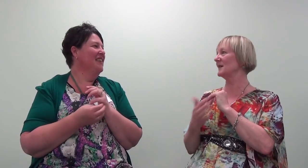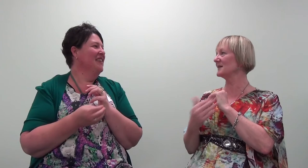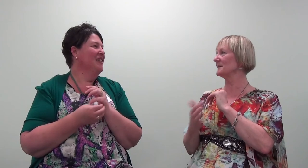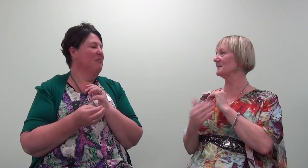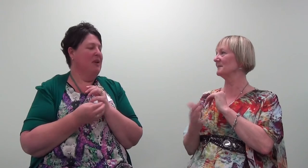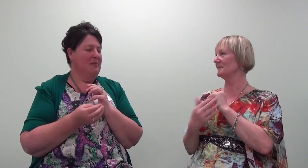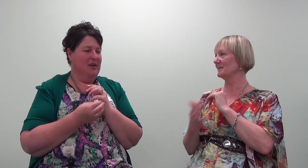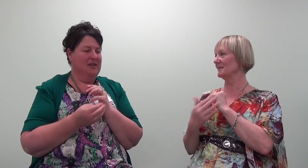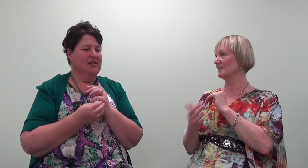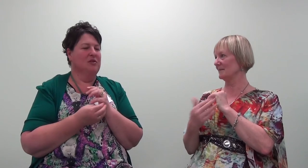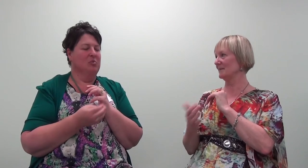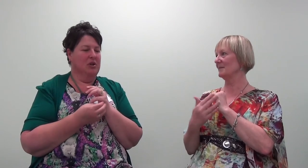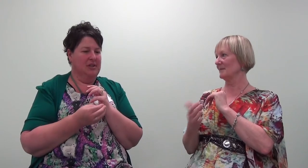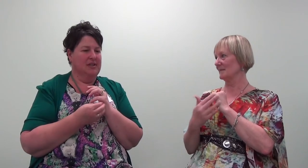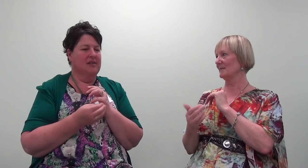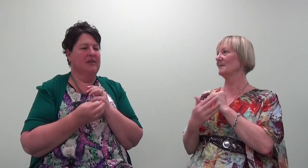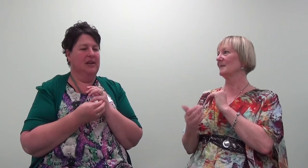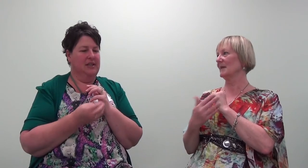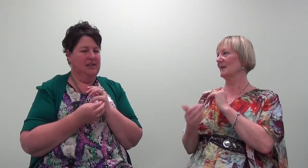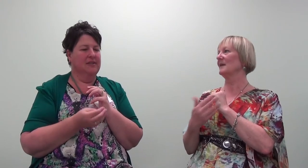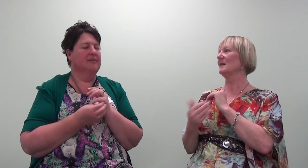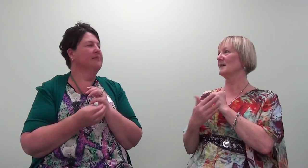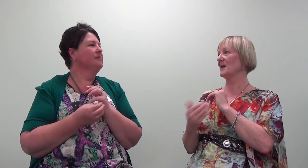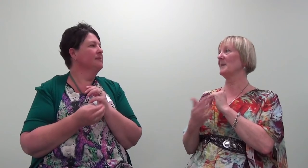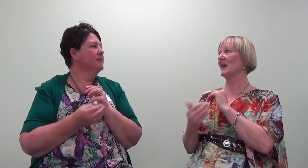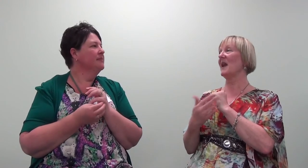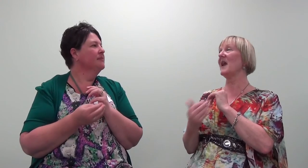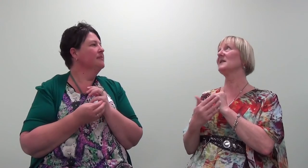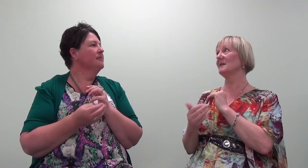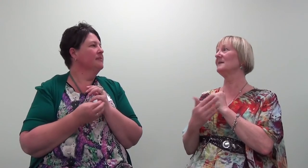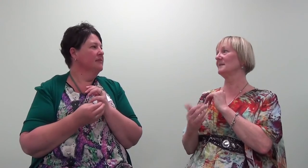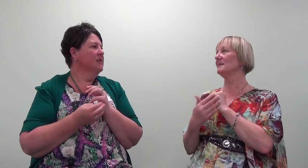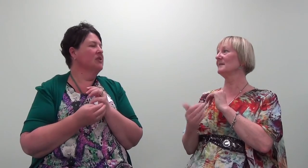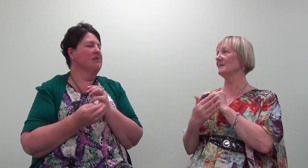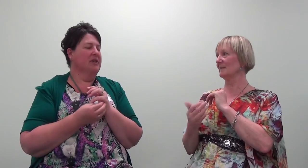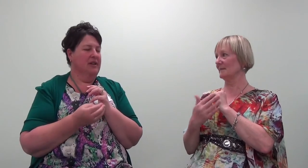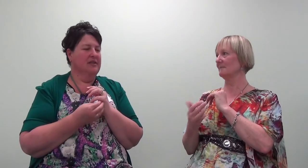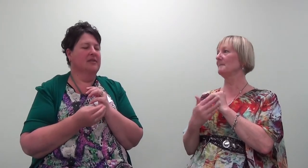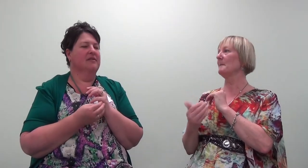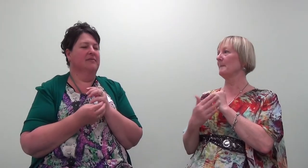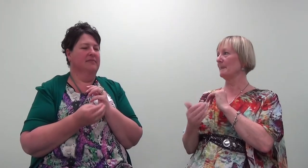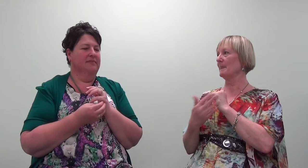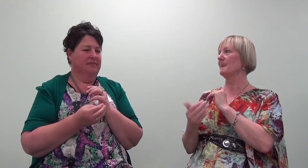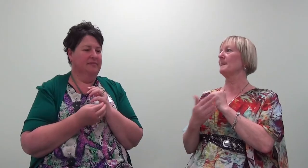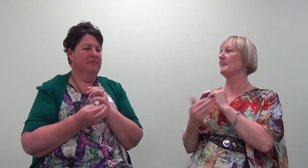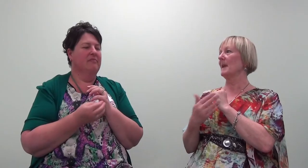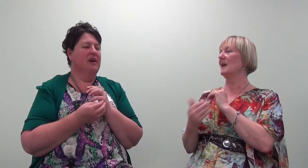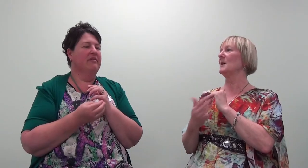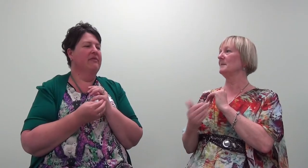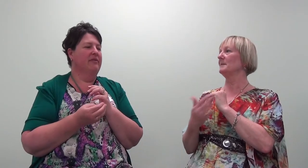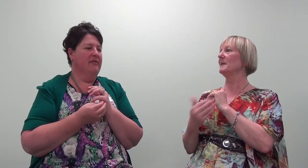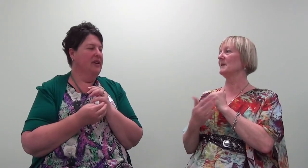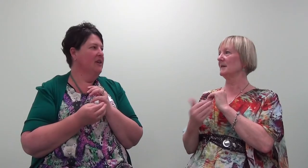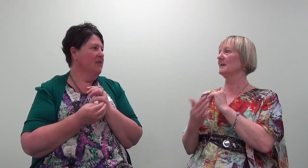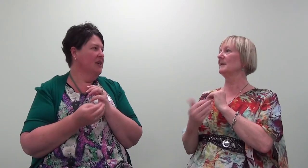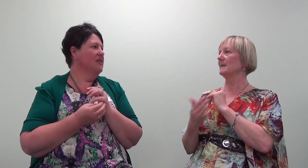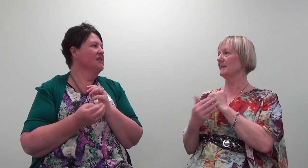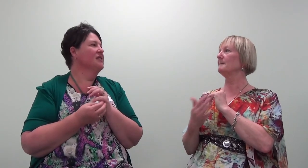release. Maybe I can still process and release. Because I'm connected. Because I'm connected. My fear is